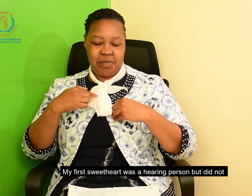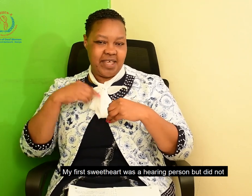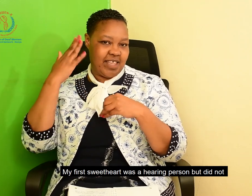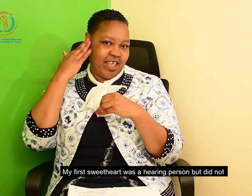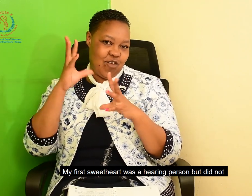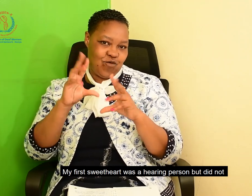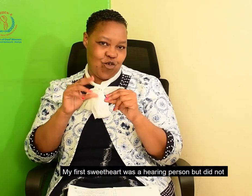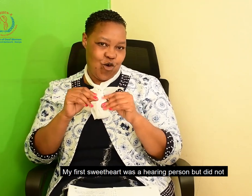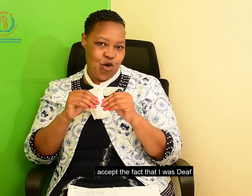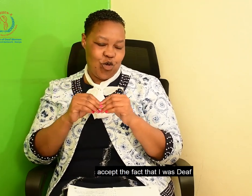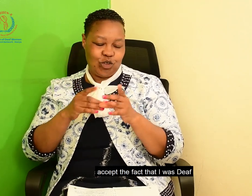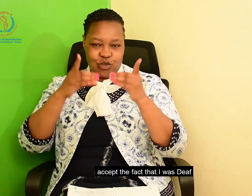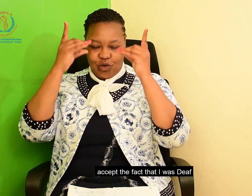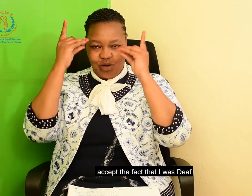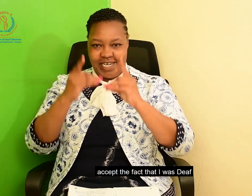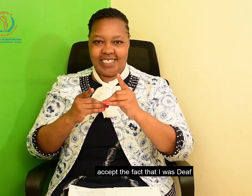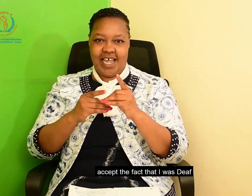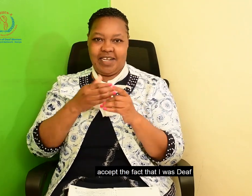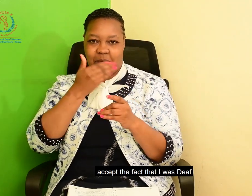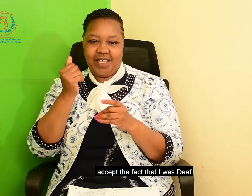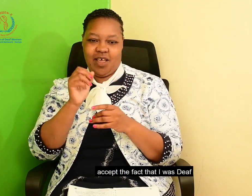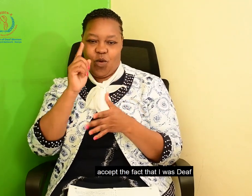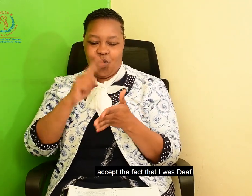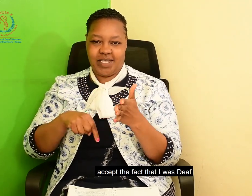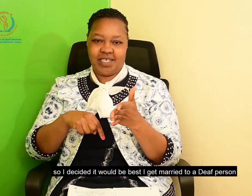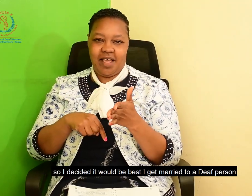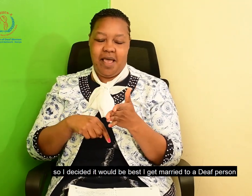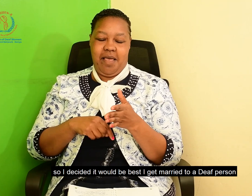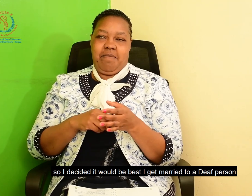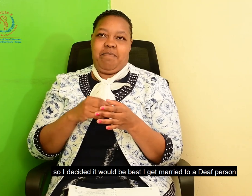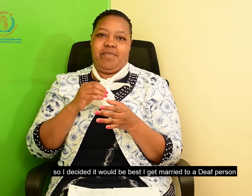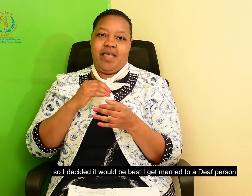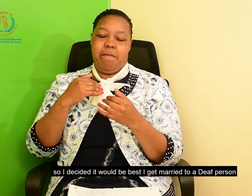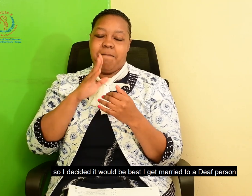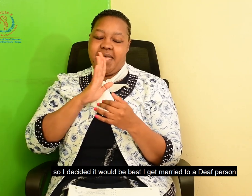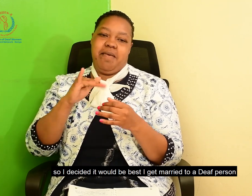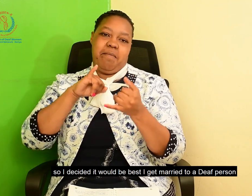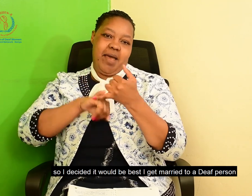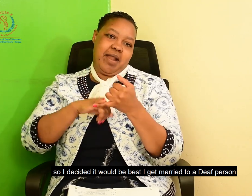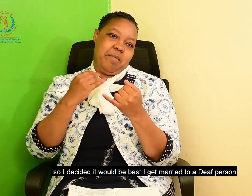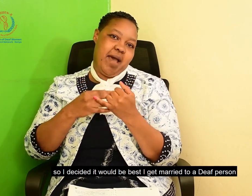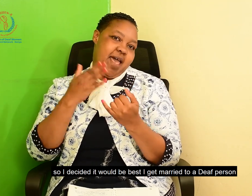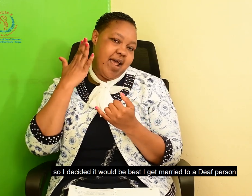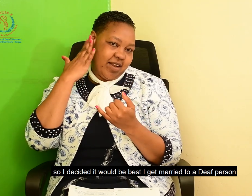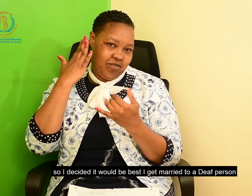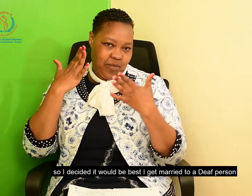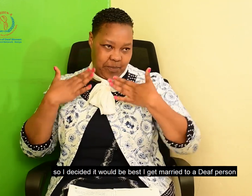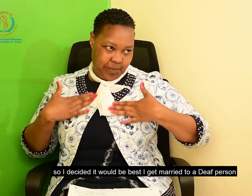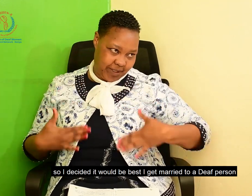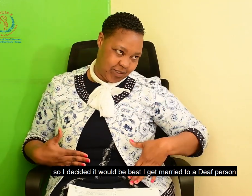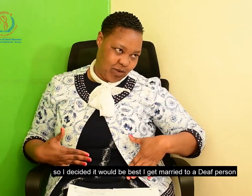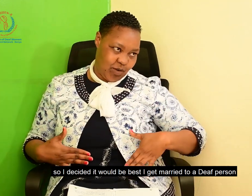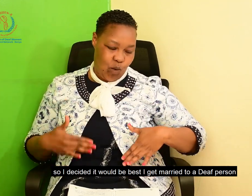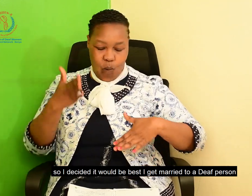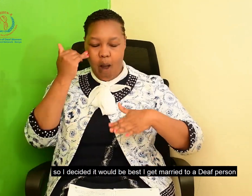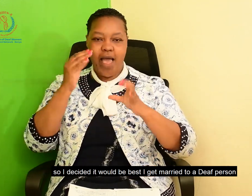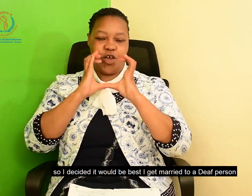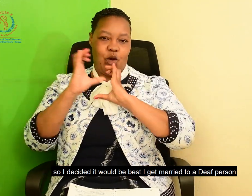but he did not accept the fact that I was deaf. So, I decided it would be best I get married to a deaf person.